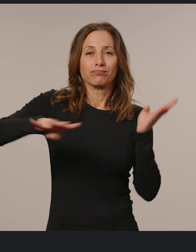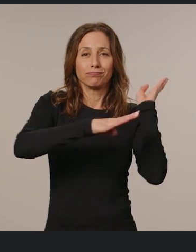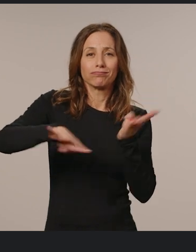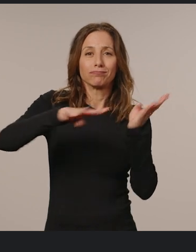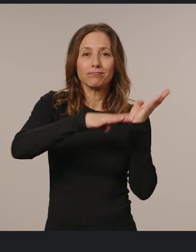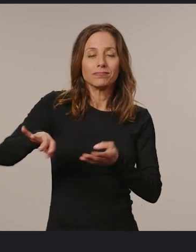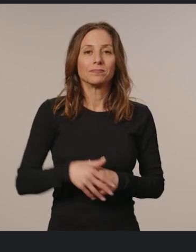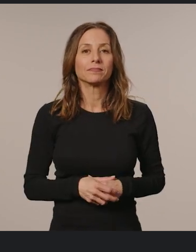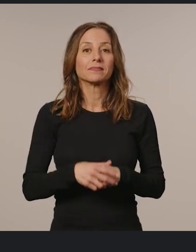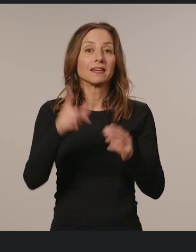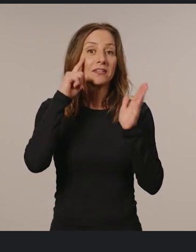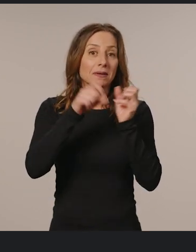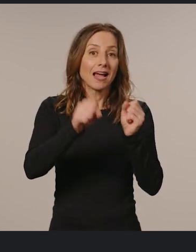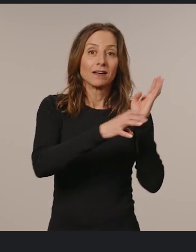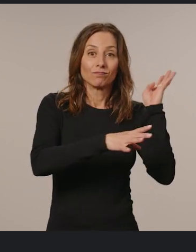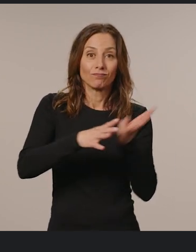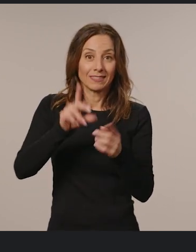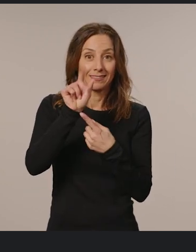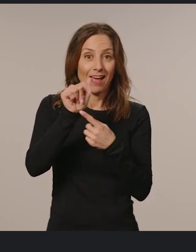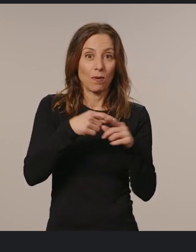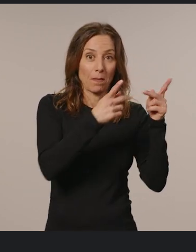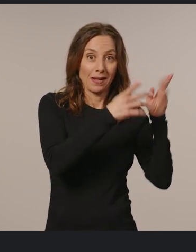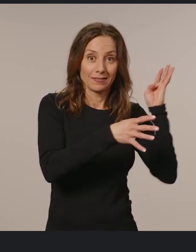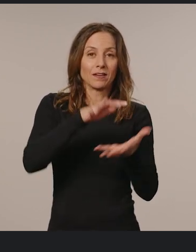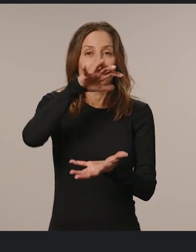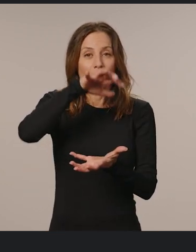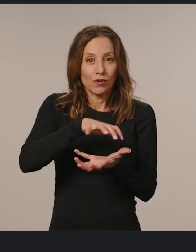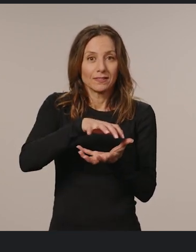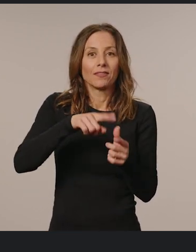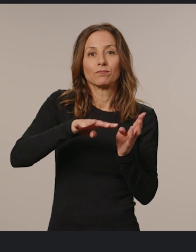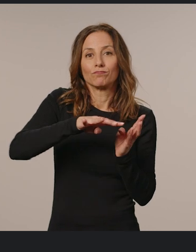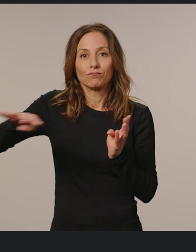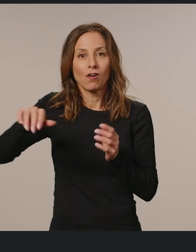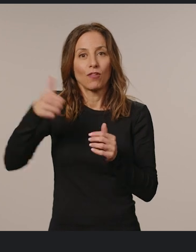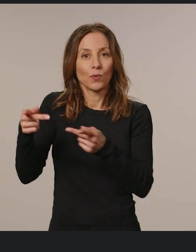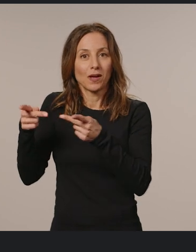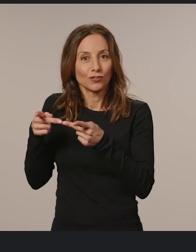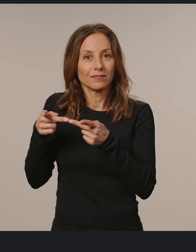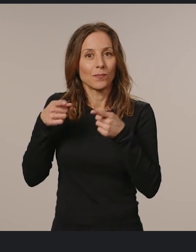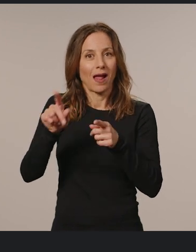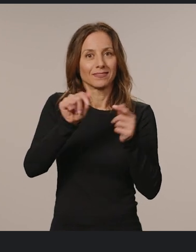example, you can stream data from one place, complex the data, then stream to another location as the data gets passed.